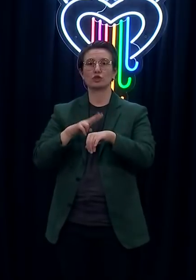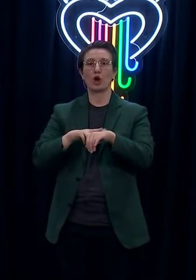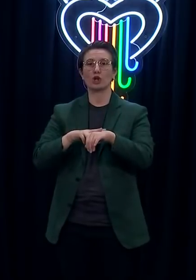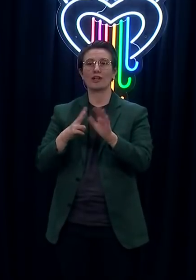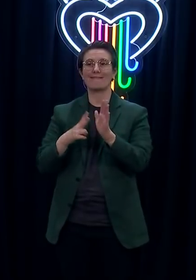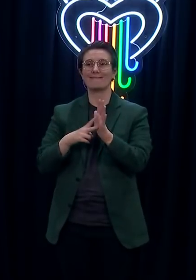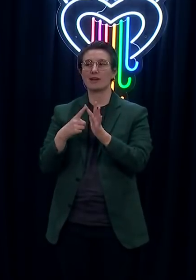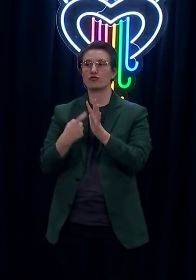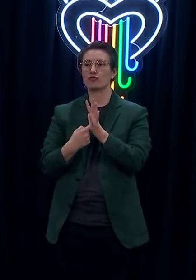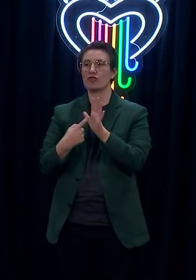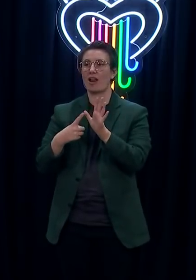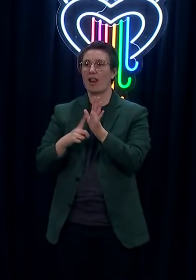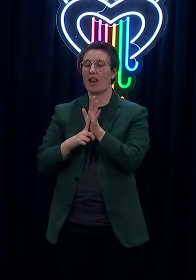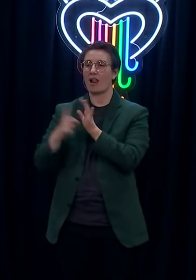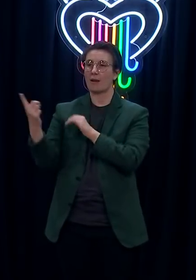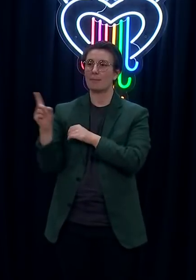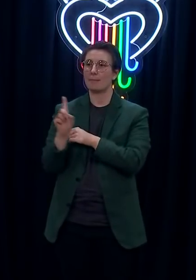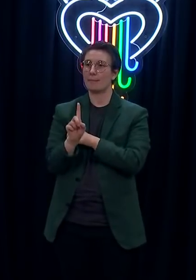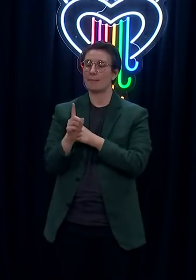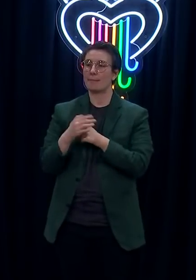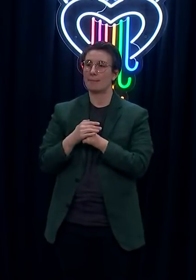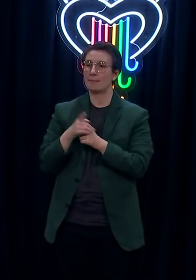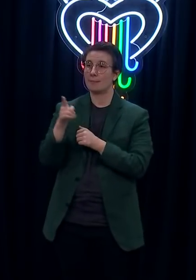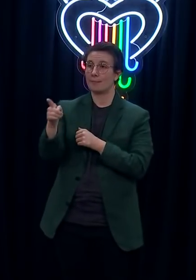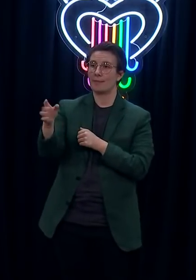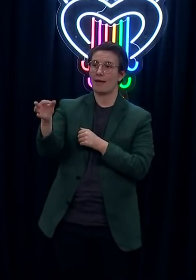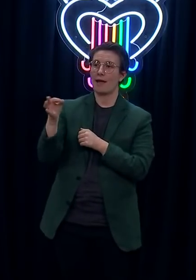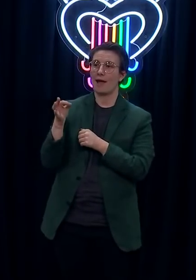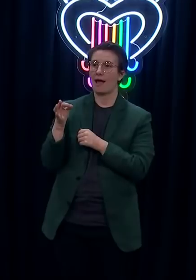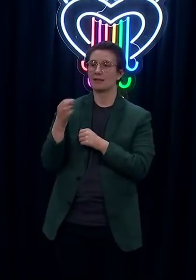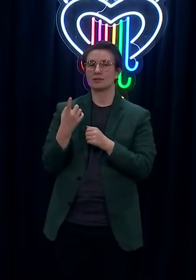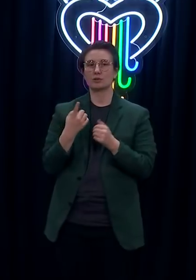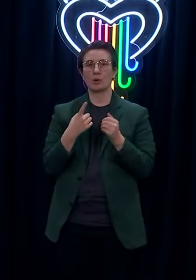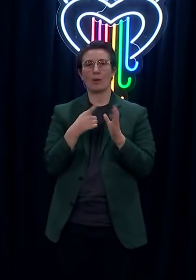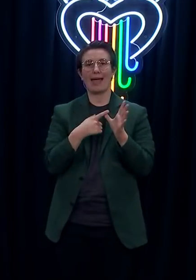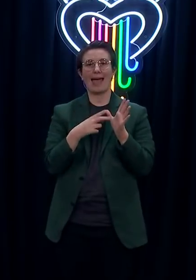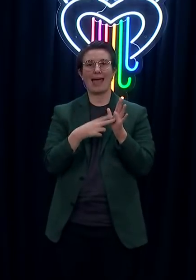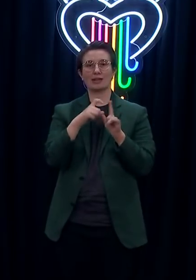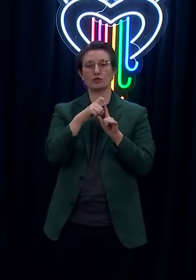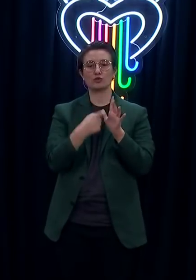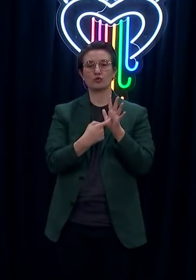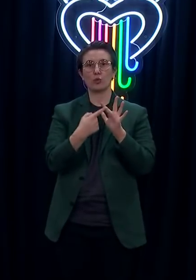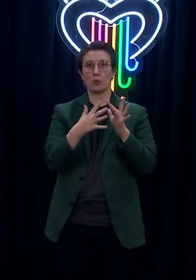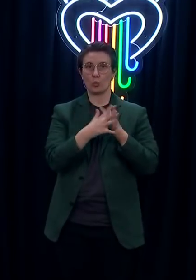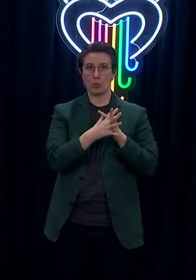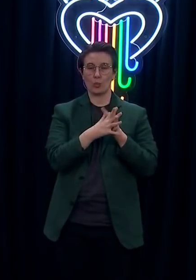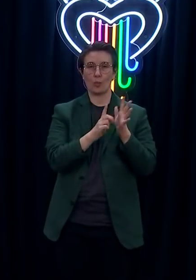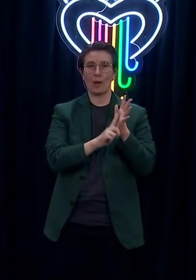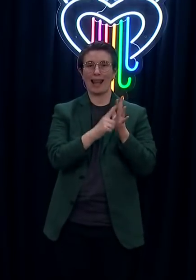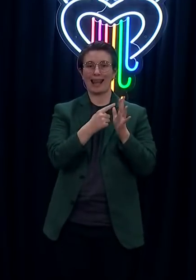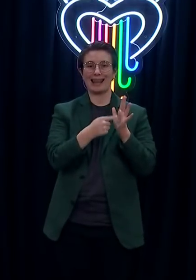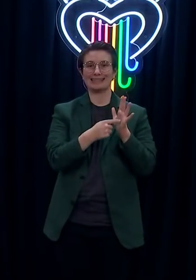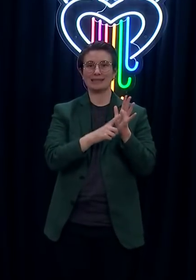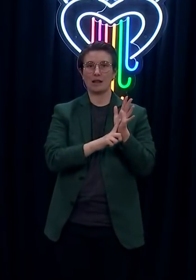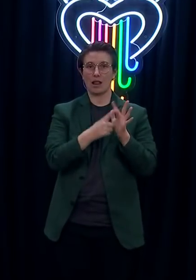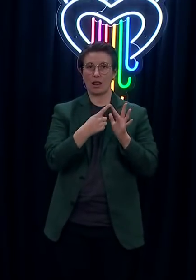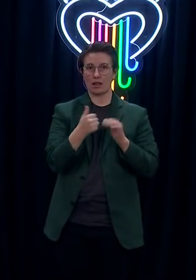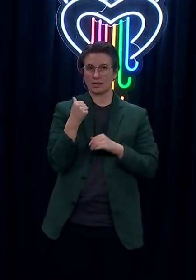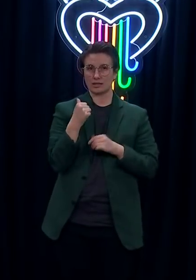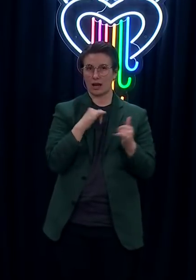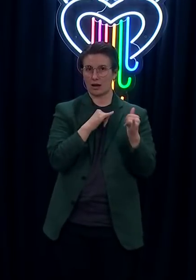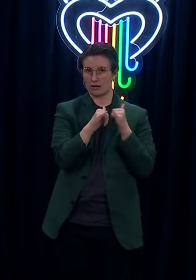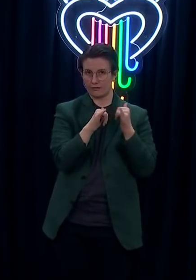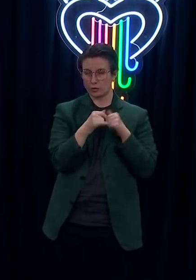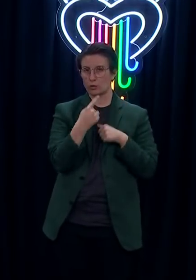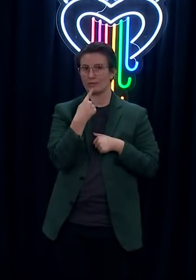it's already been asked. Tell me if it has. The interview that Andrew Little did yesterday in it he said the idea of a level four lockdown I think